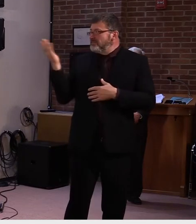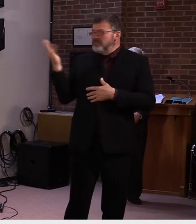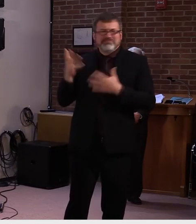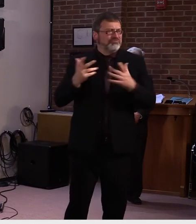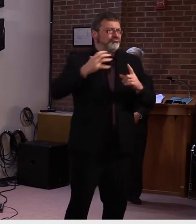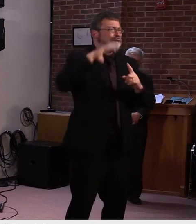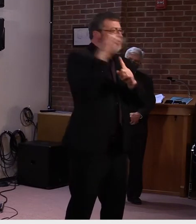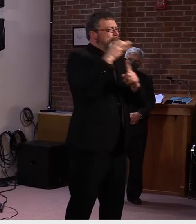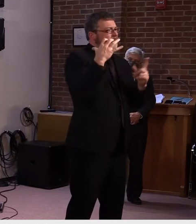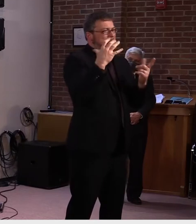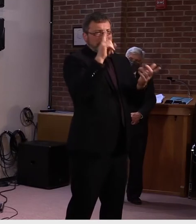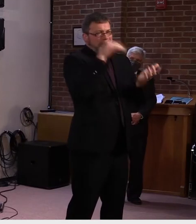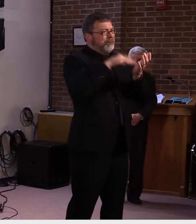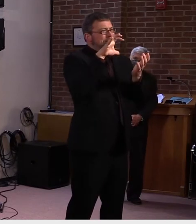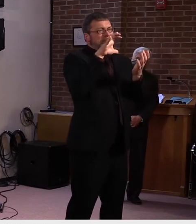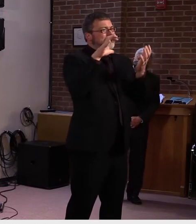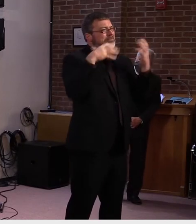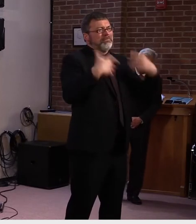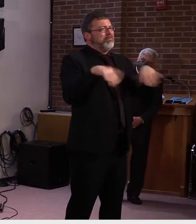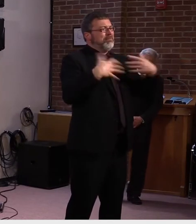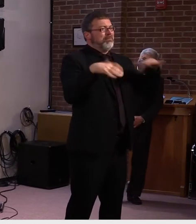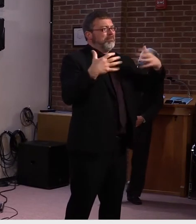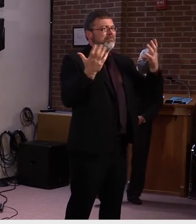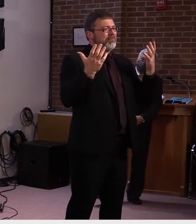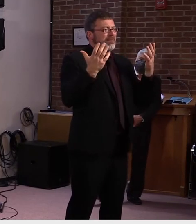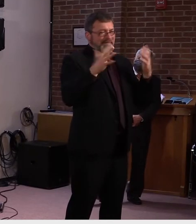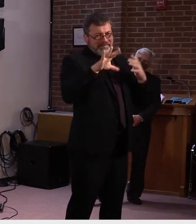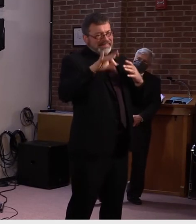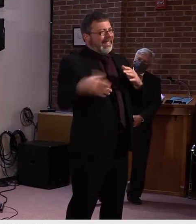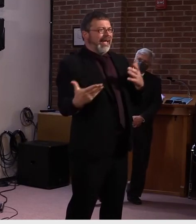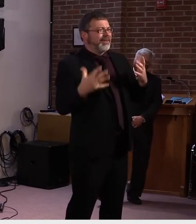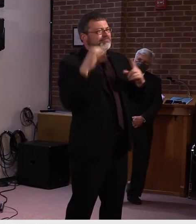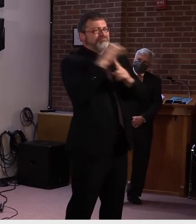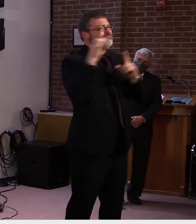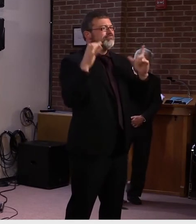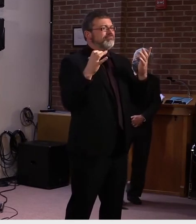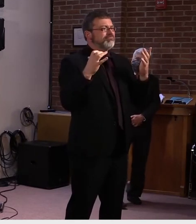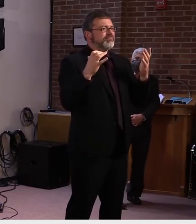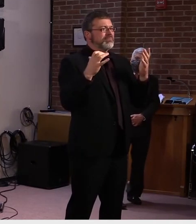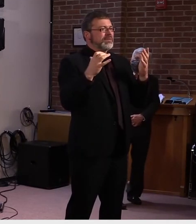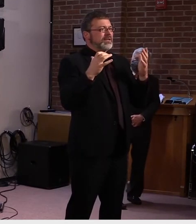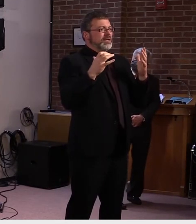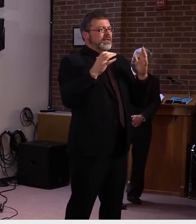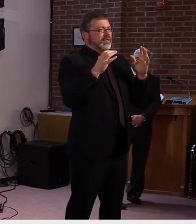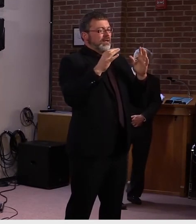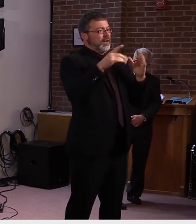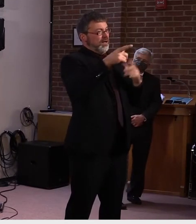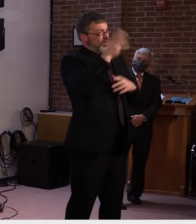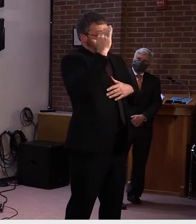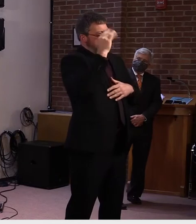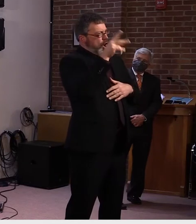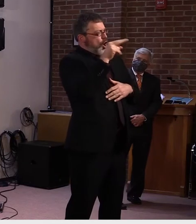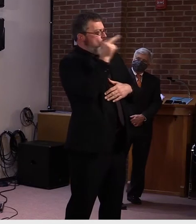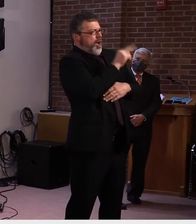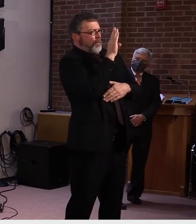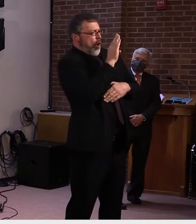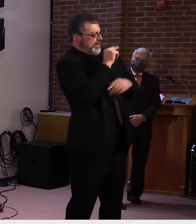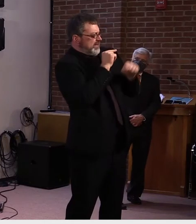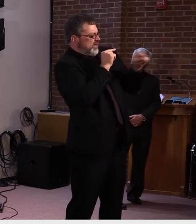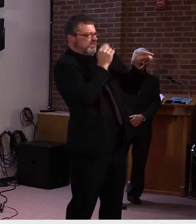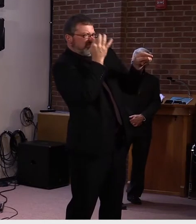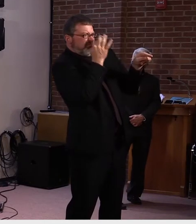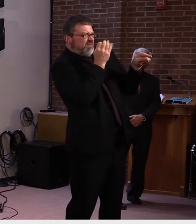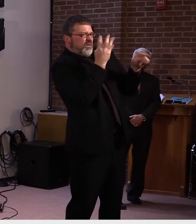you know, a two, two, three-hour drive from, from, uh, from Boston, three to four, five-hour drive, depending on where you are,